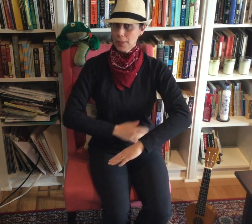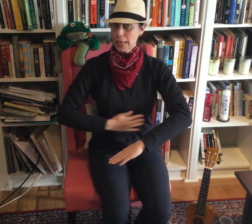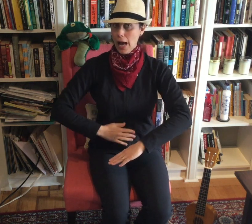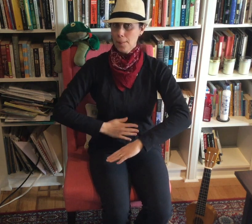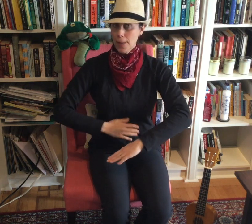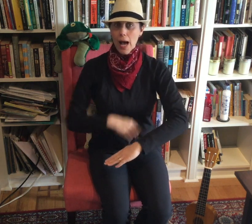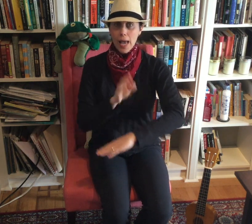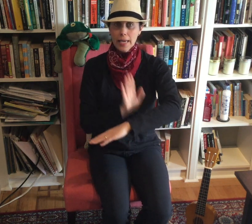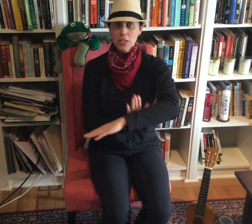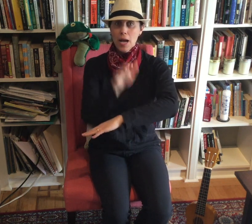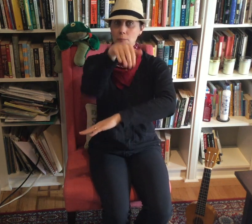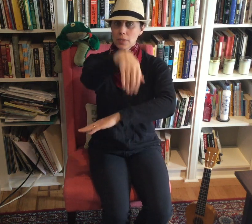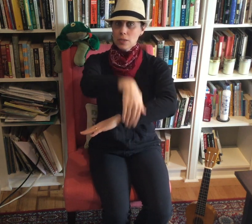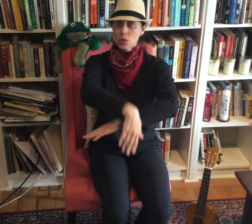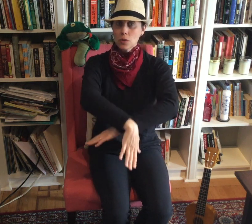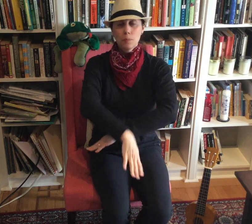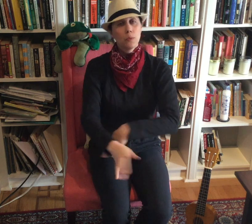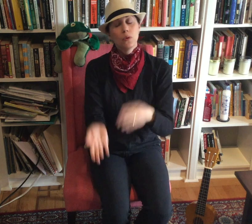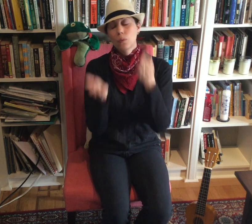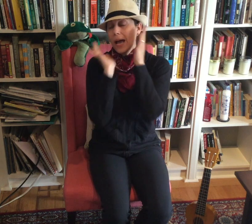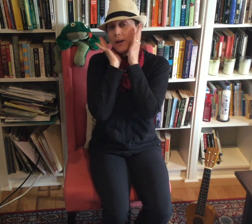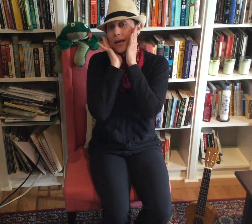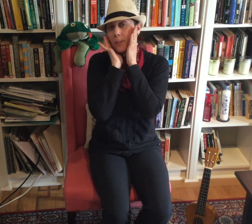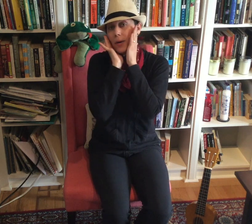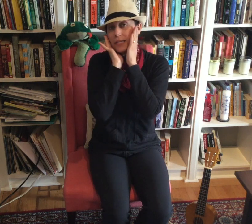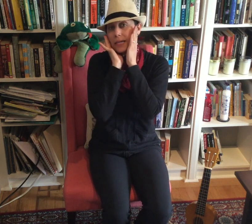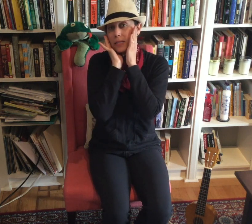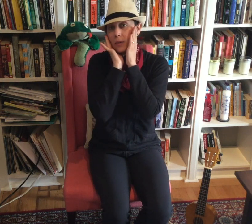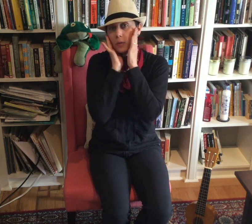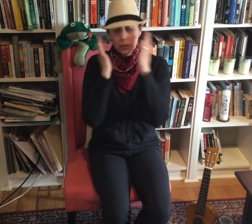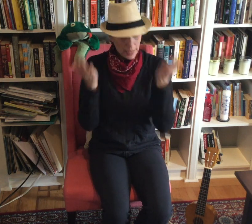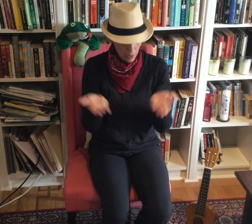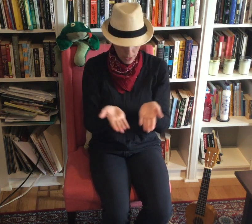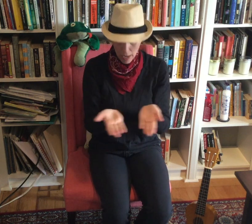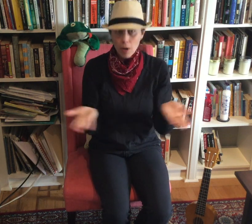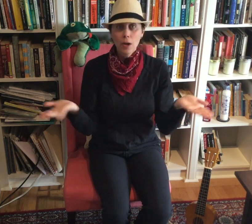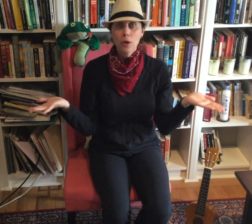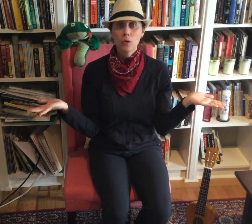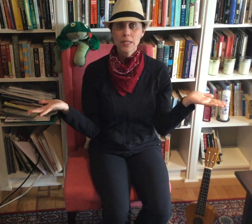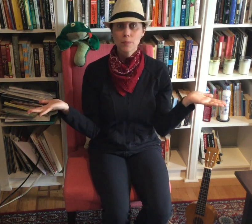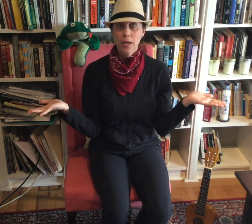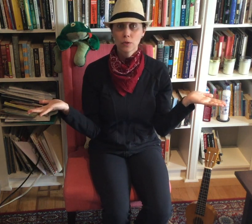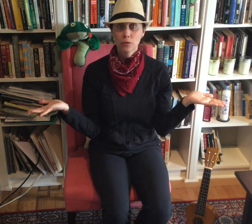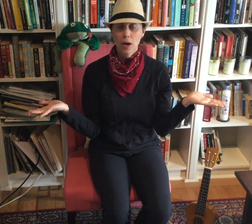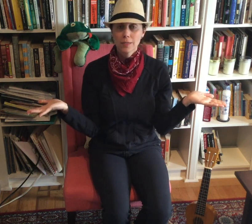yum. He jumped into the pool where it was nice and cool, now there are no green speckled frogs,